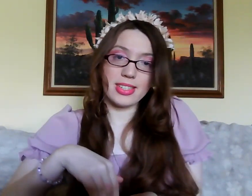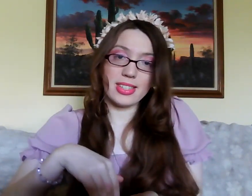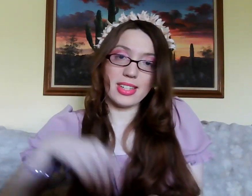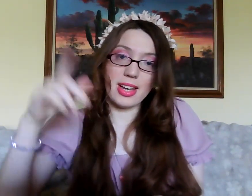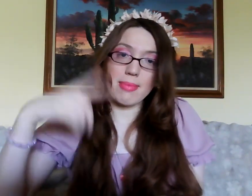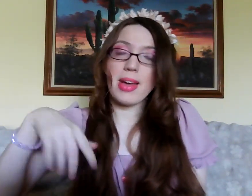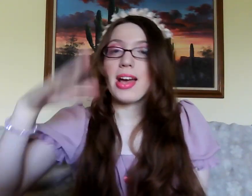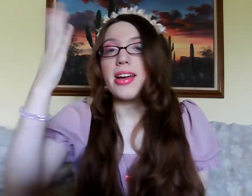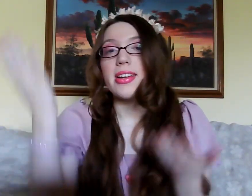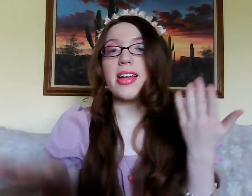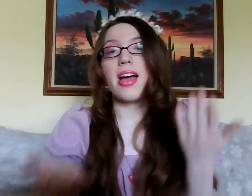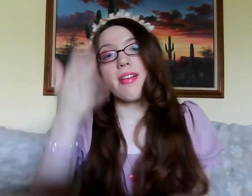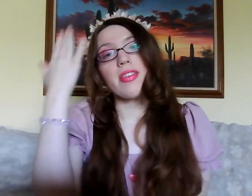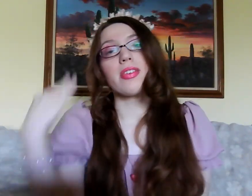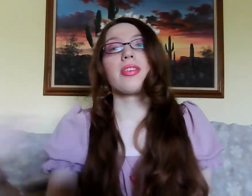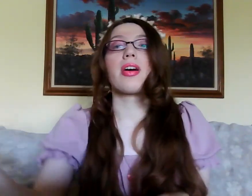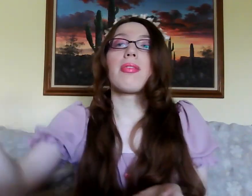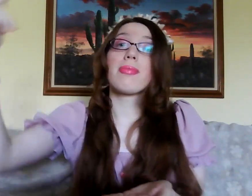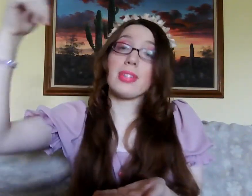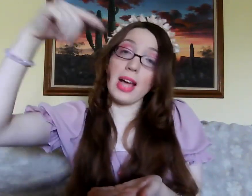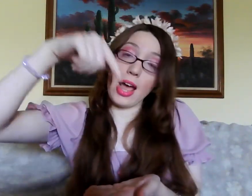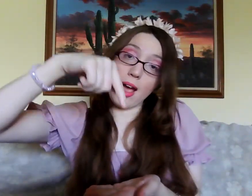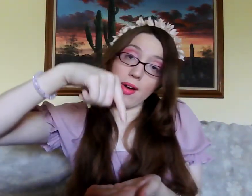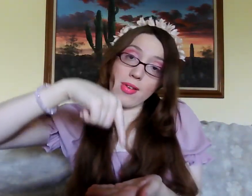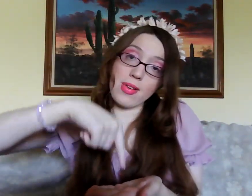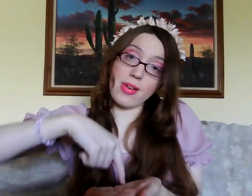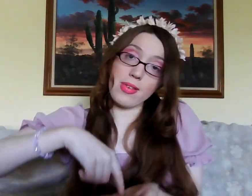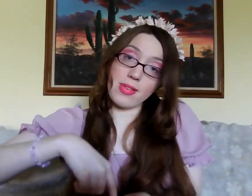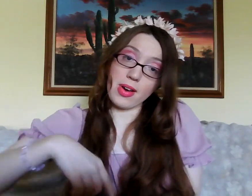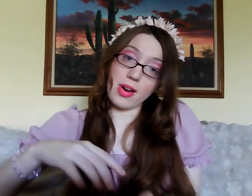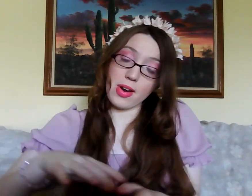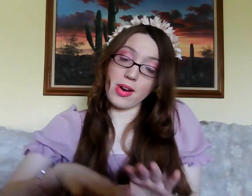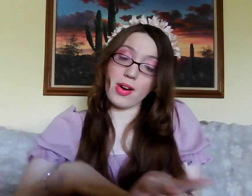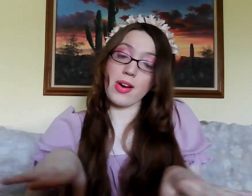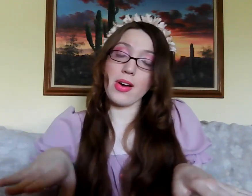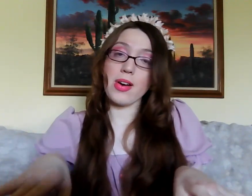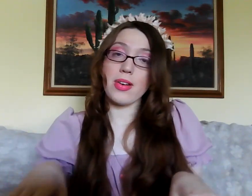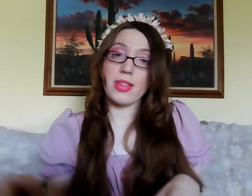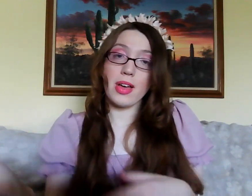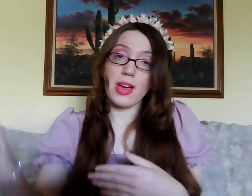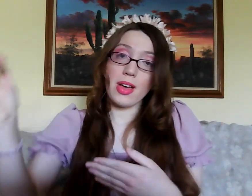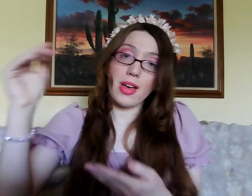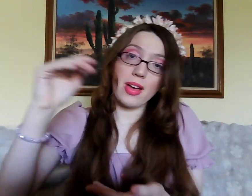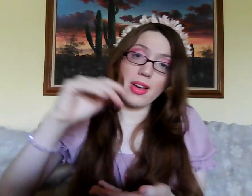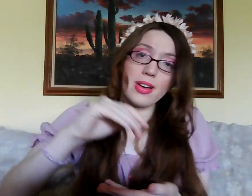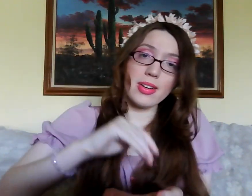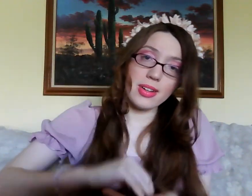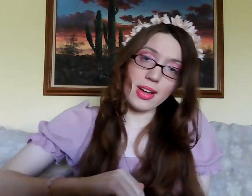I may never come down to earth again.